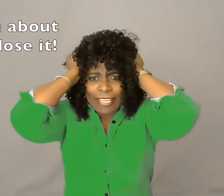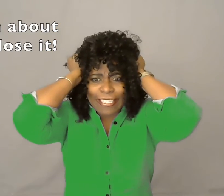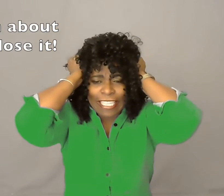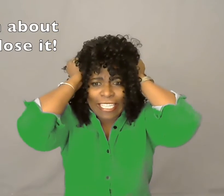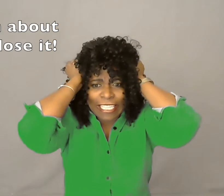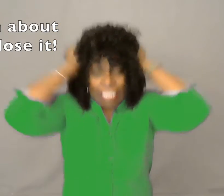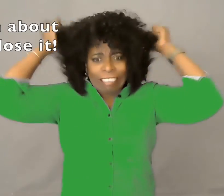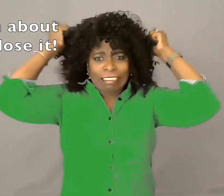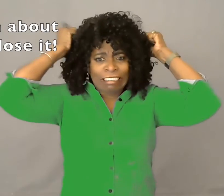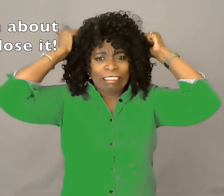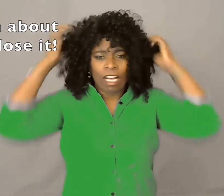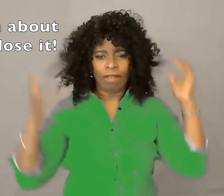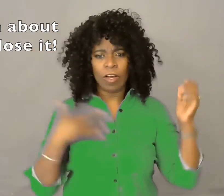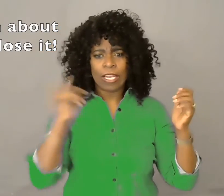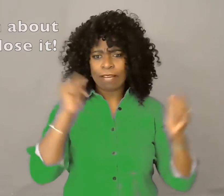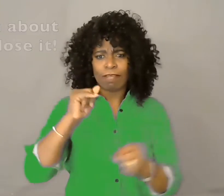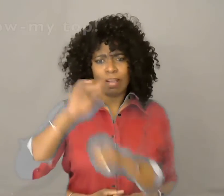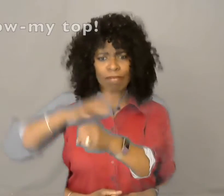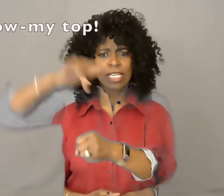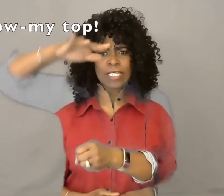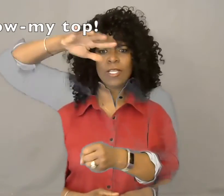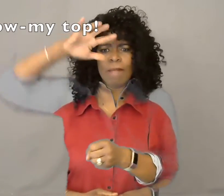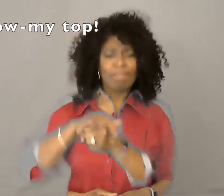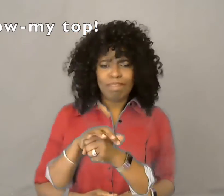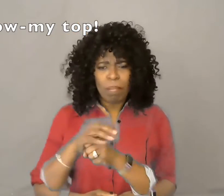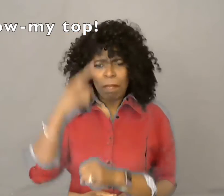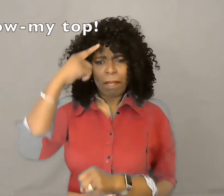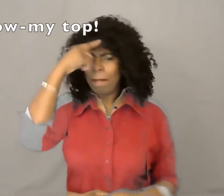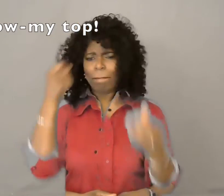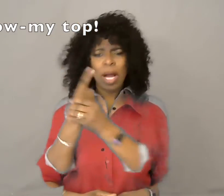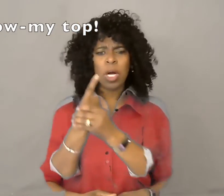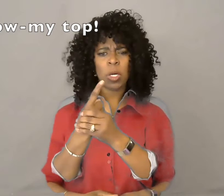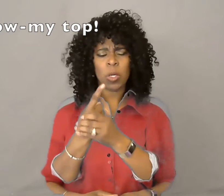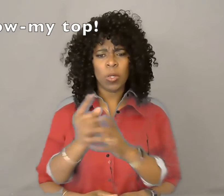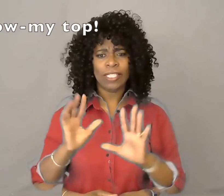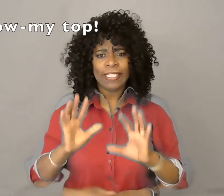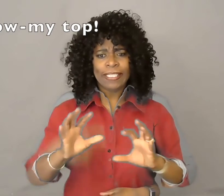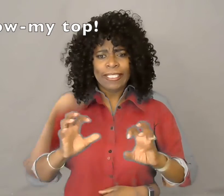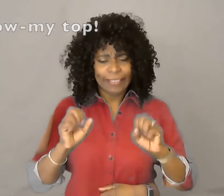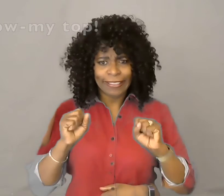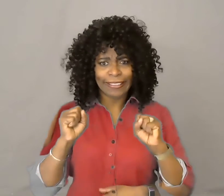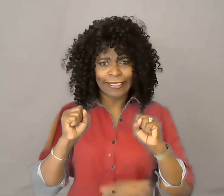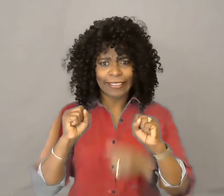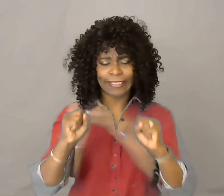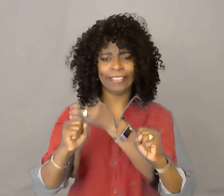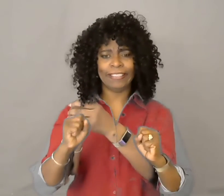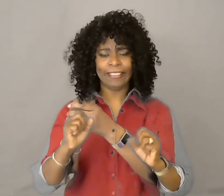WOOOOO! Y'all gon' make me LOSE MY MIND Up in here, up in here Y'all gon' make me go all outs